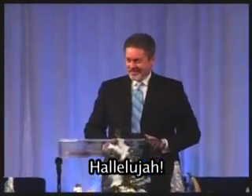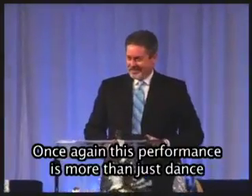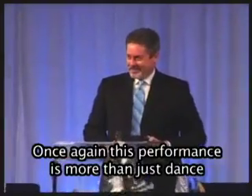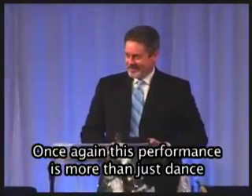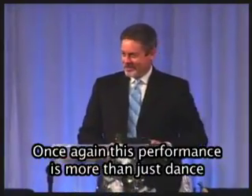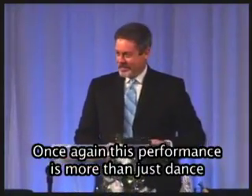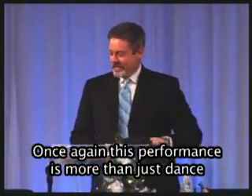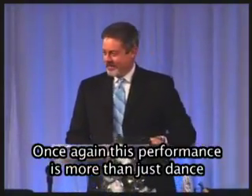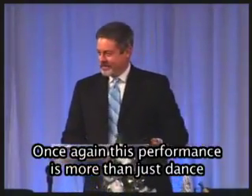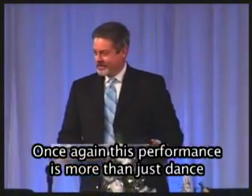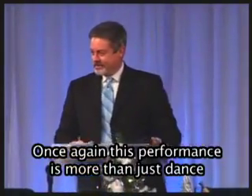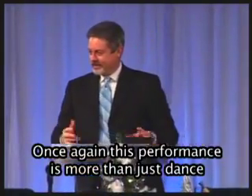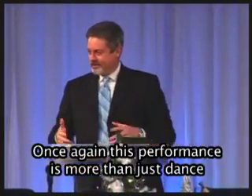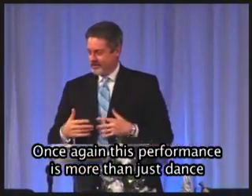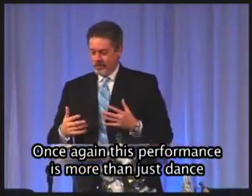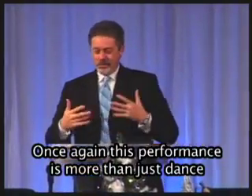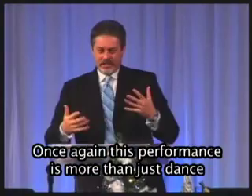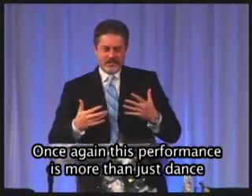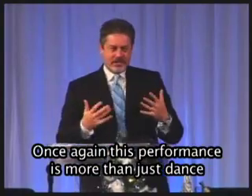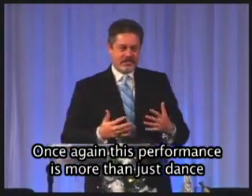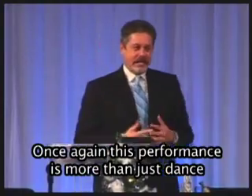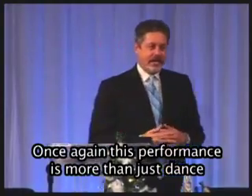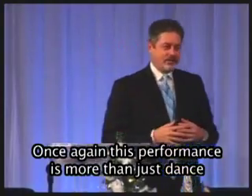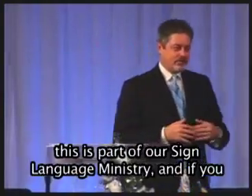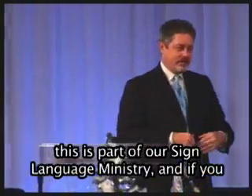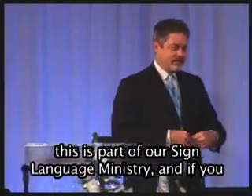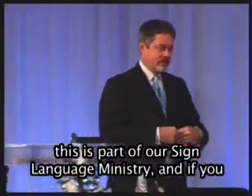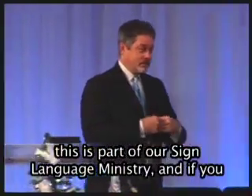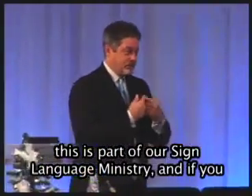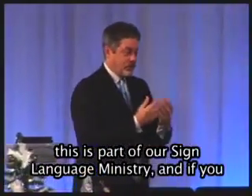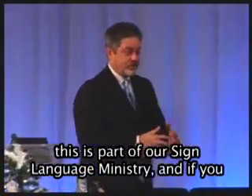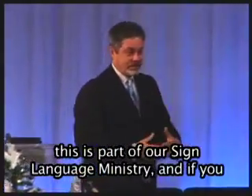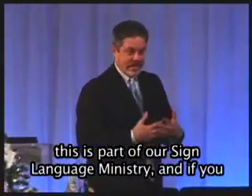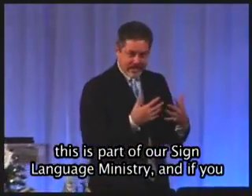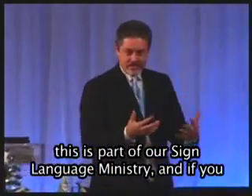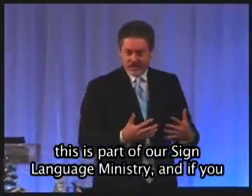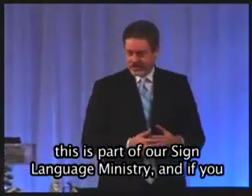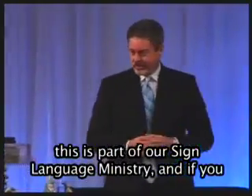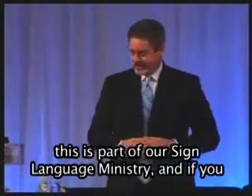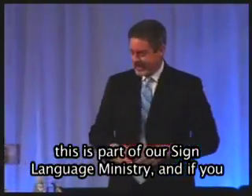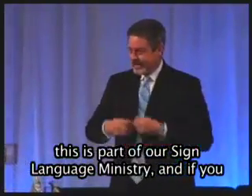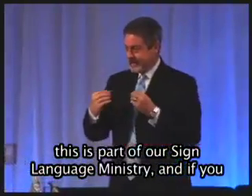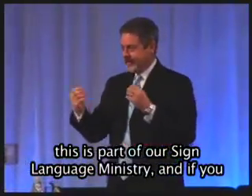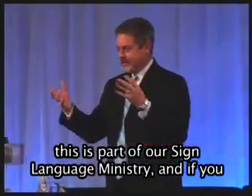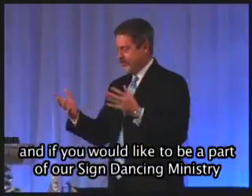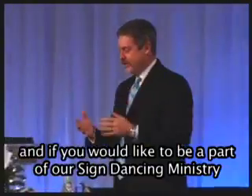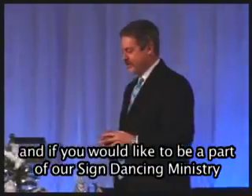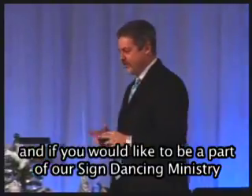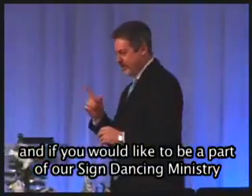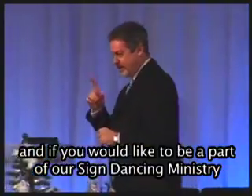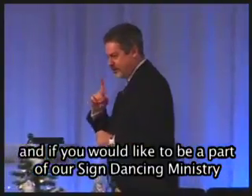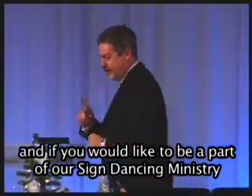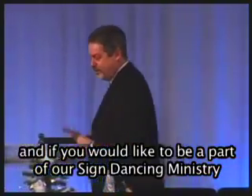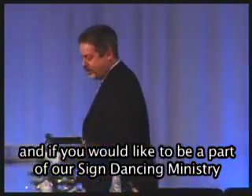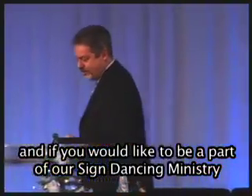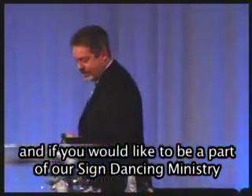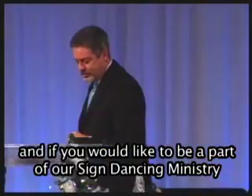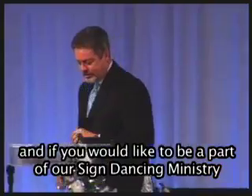You know, again, that's more than just dance But this is part of the sign ministry A sign dancing ministry If you'd like to be a part of that You can